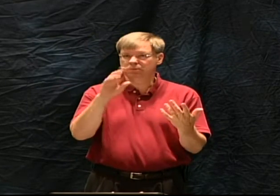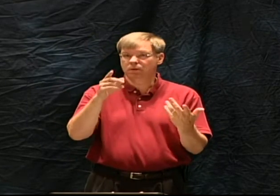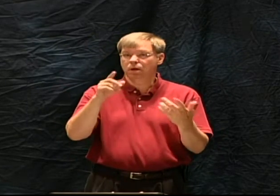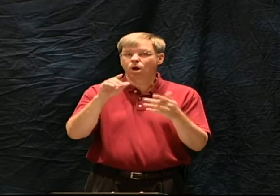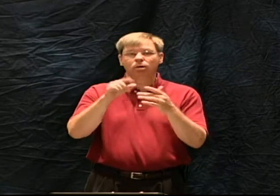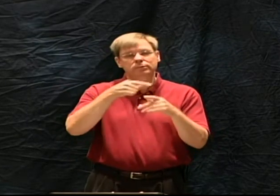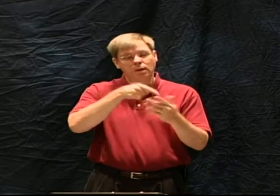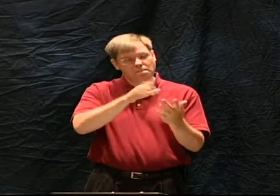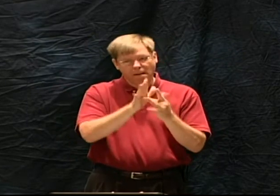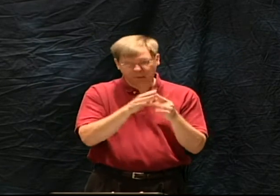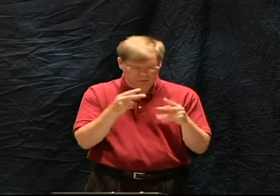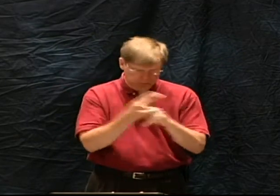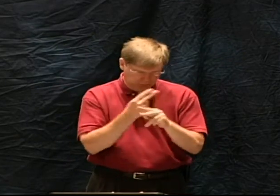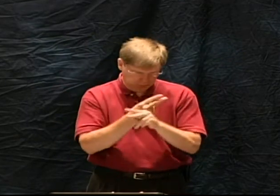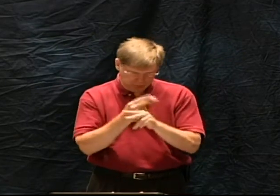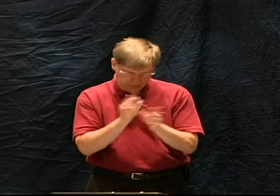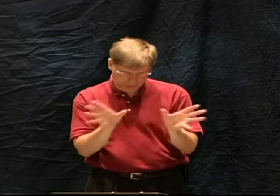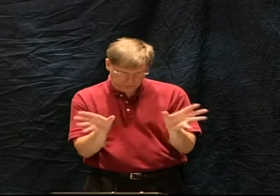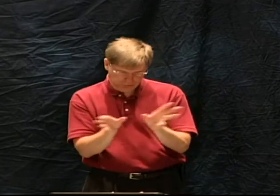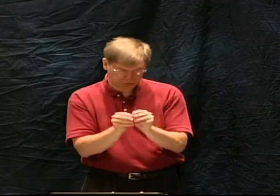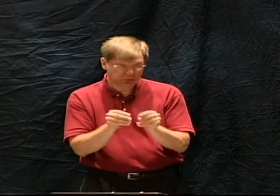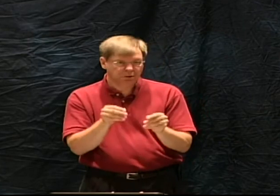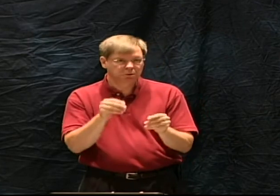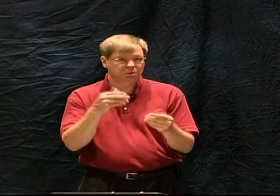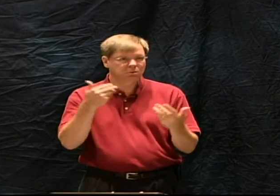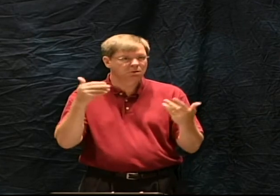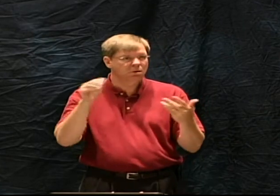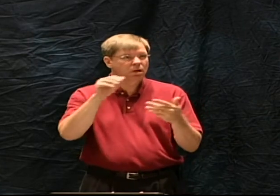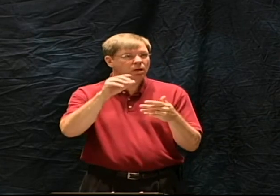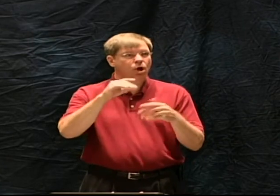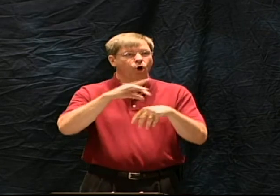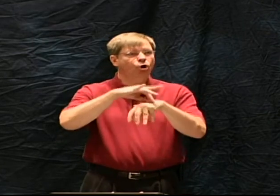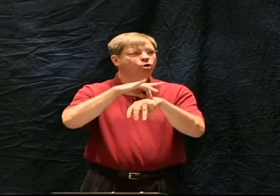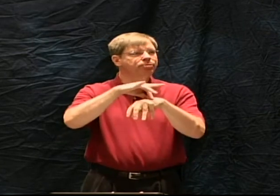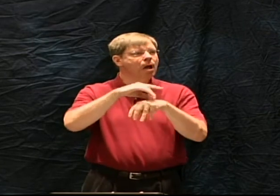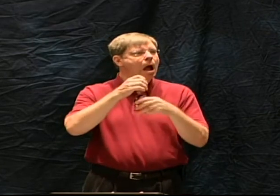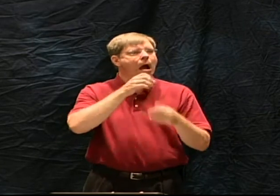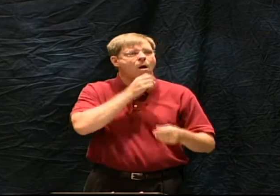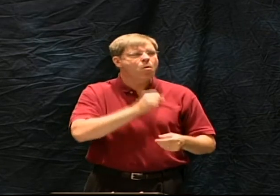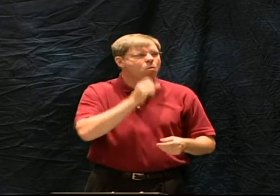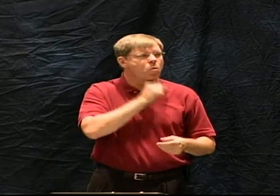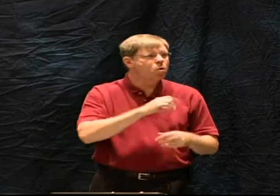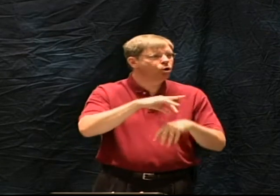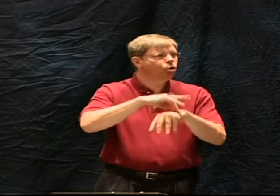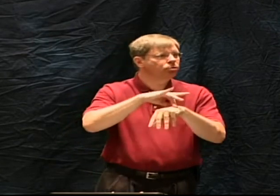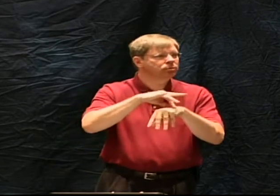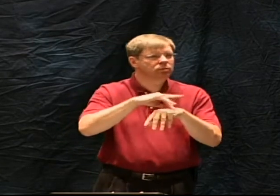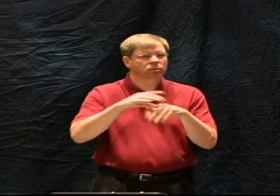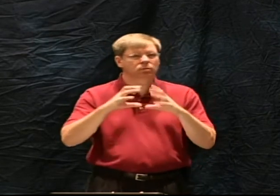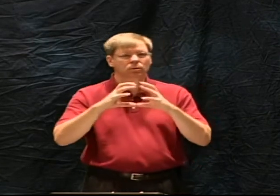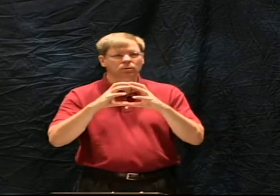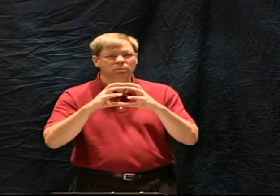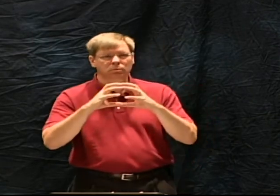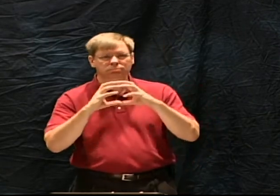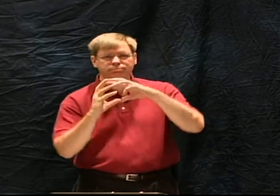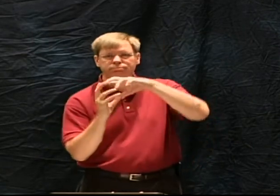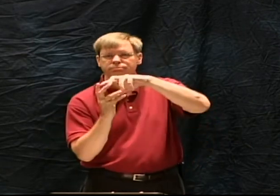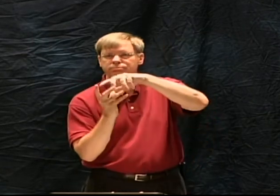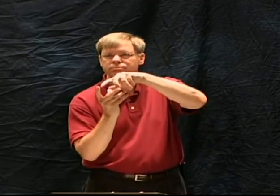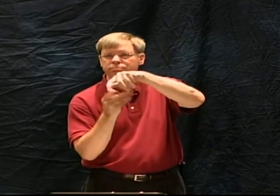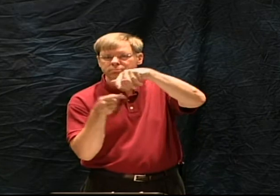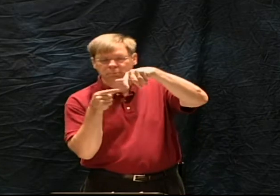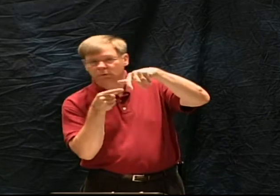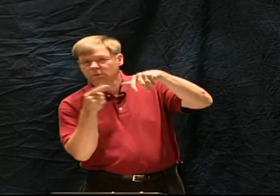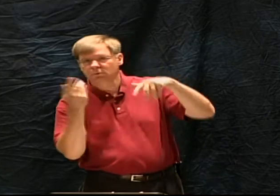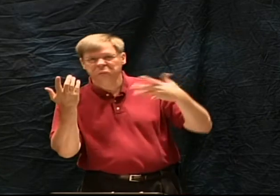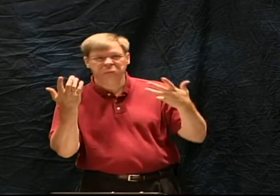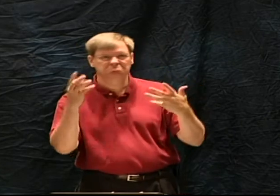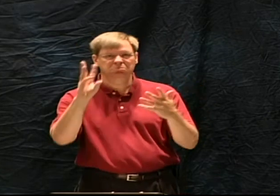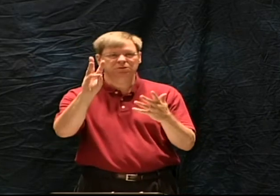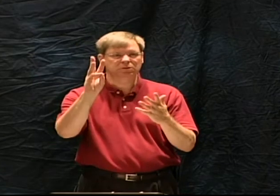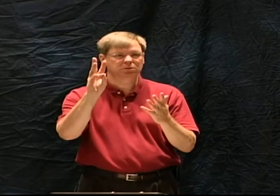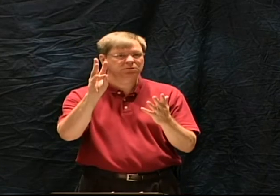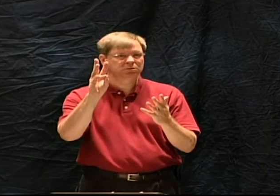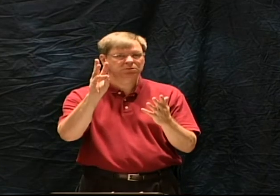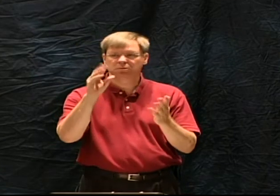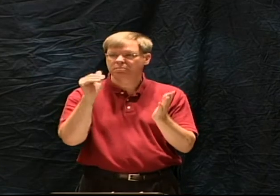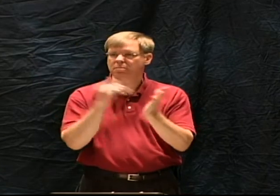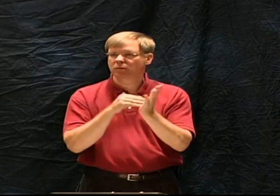Timothy